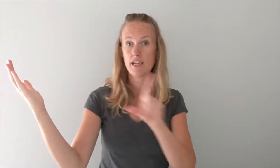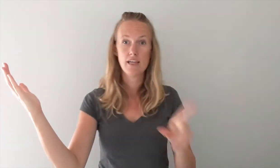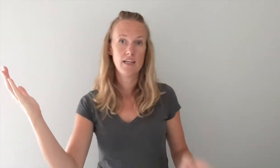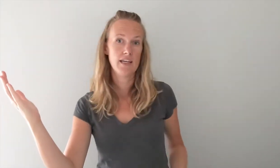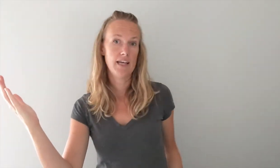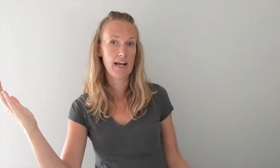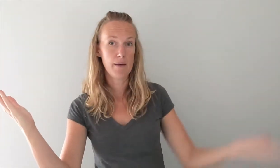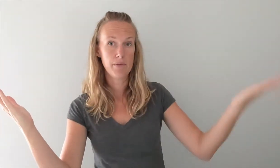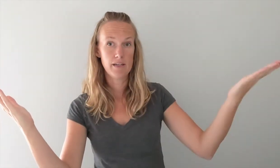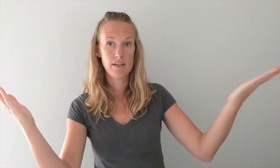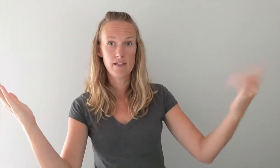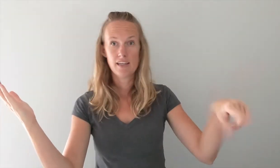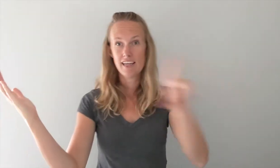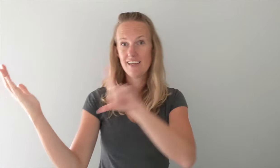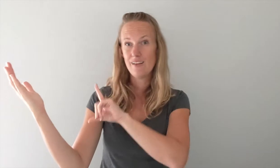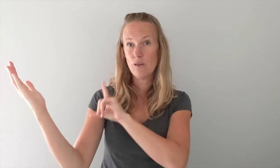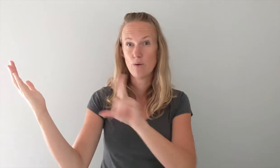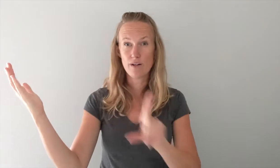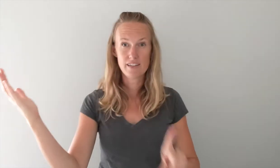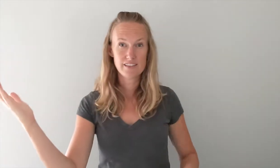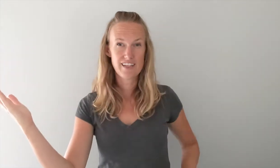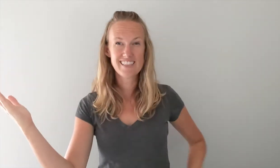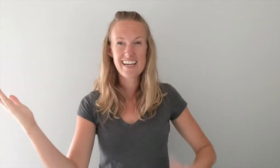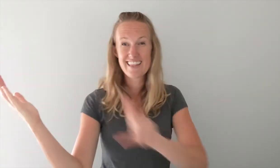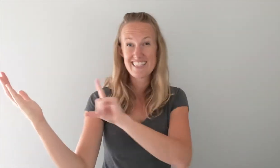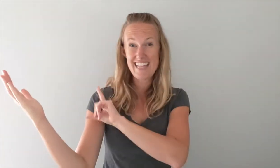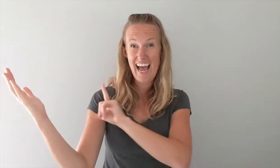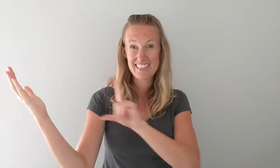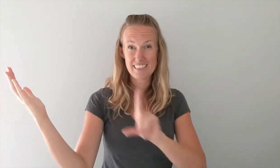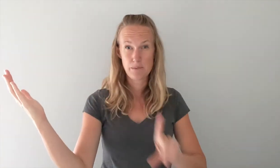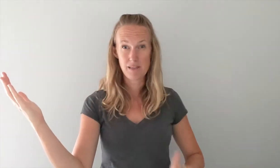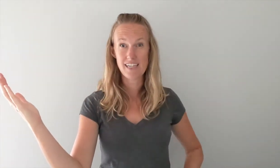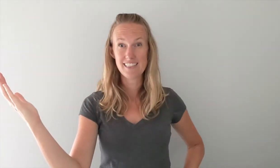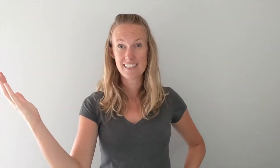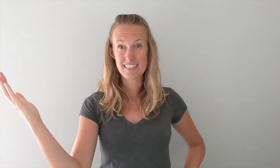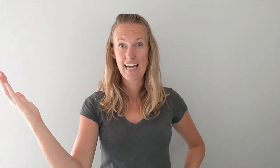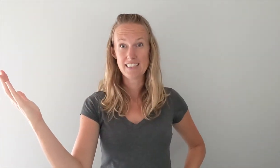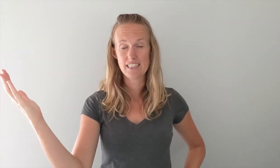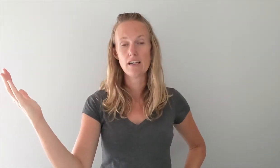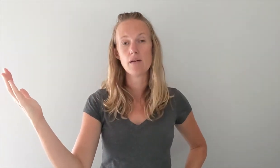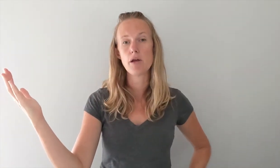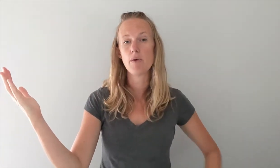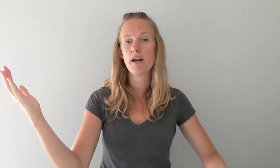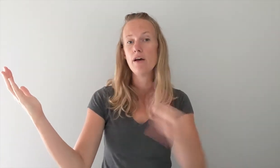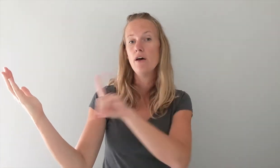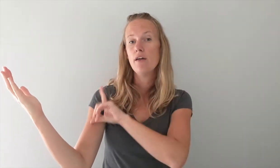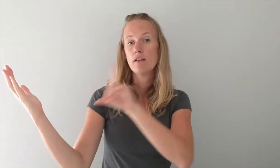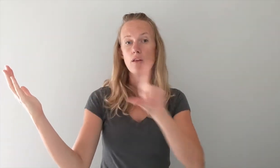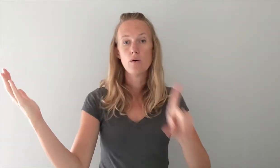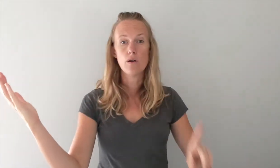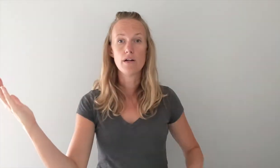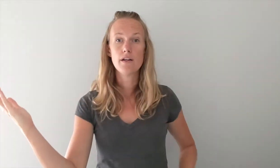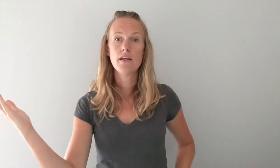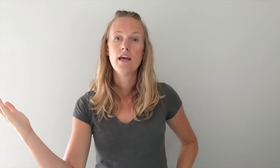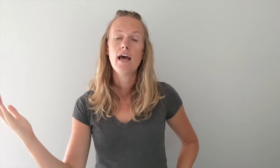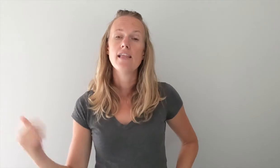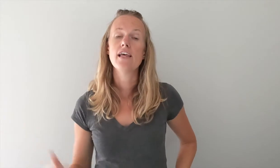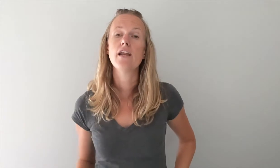it up. Okay Lord so that's kind of the sash symbolizing the sash that God might wear. The Lord and then